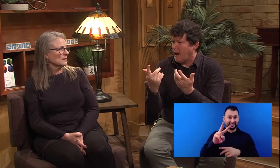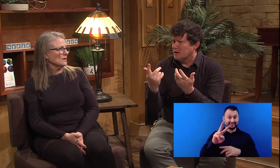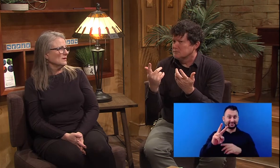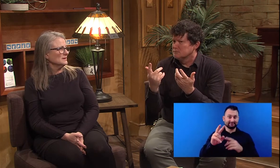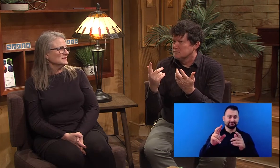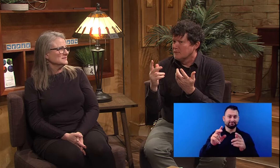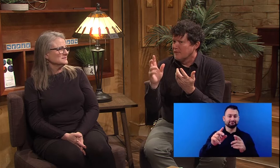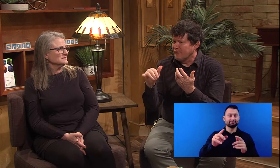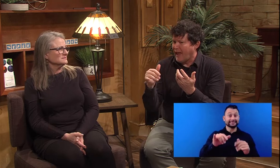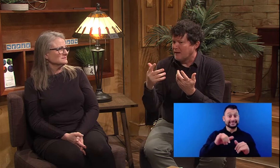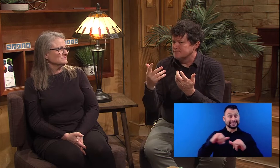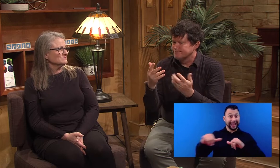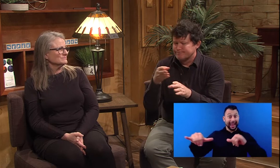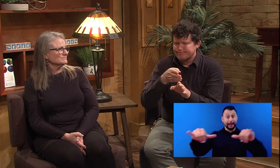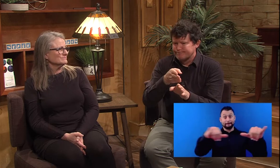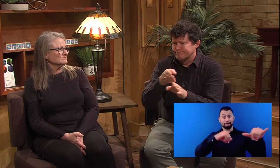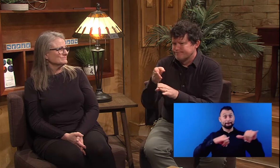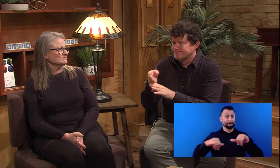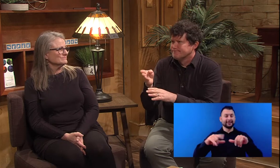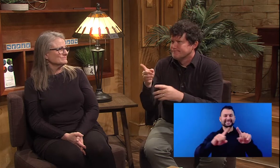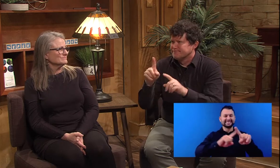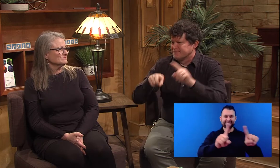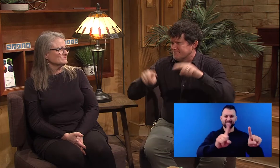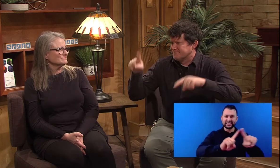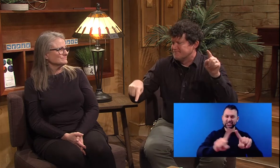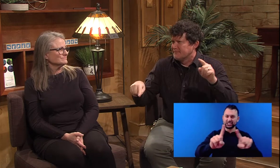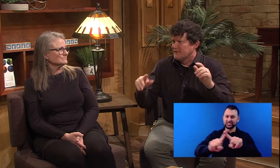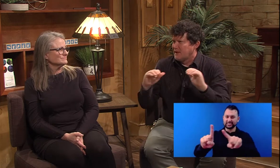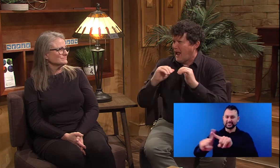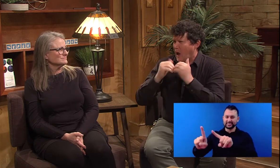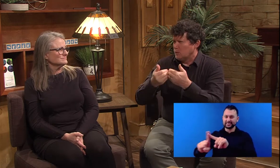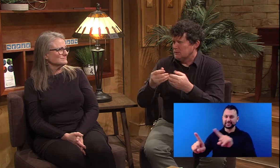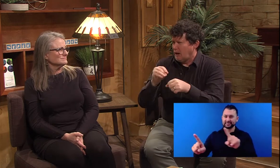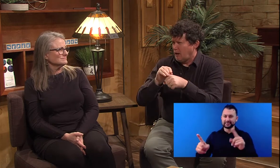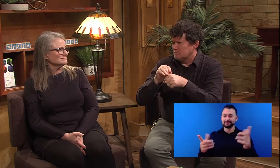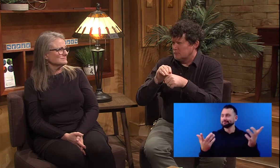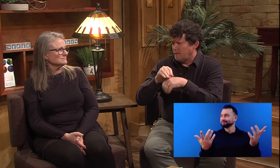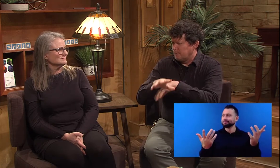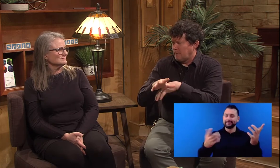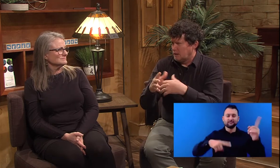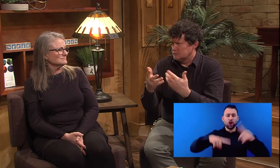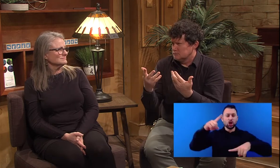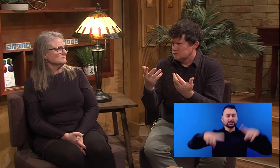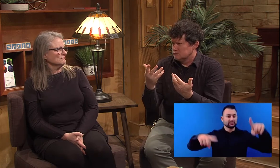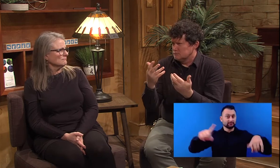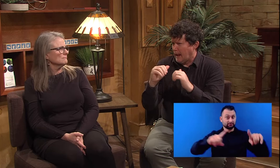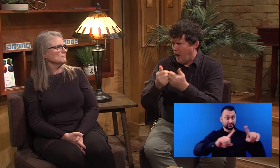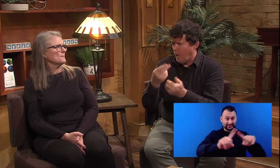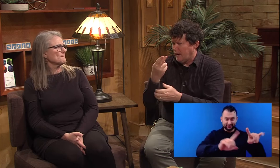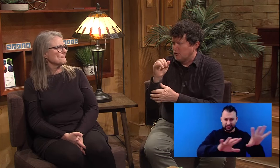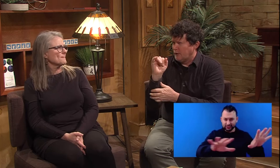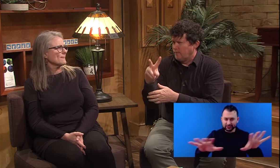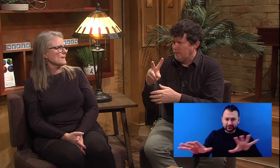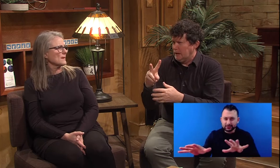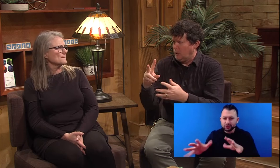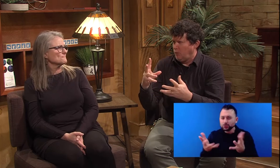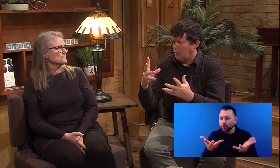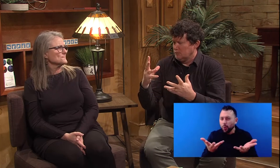uh, probably not. Right. You said there was one, um, that we see here in, in Michigan. So how,